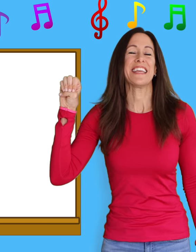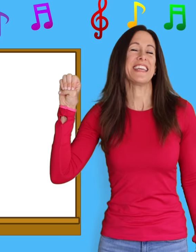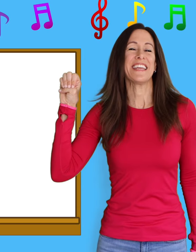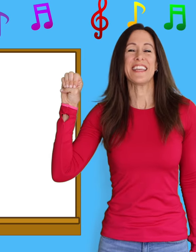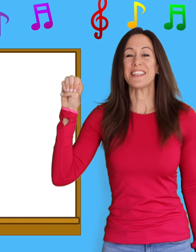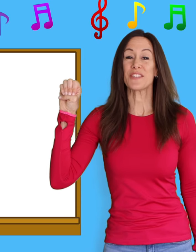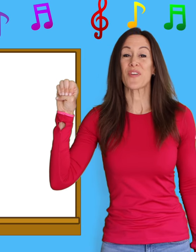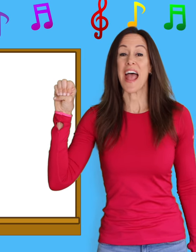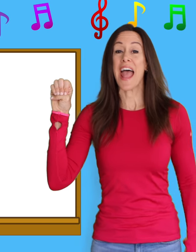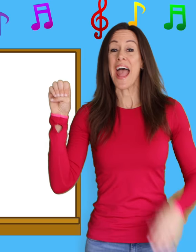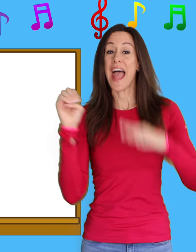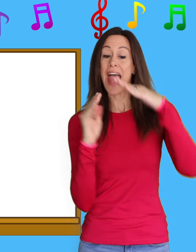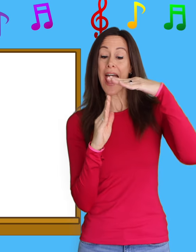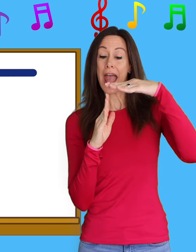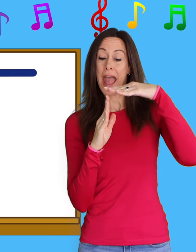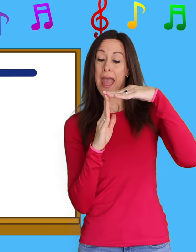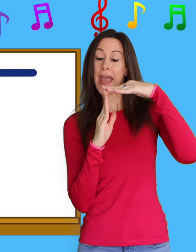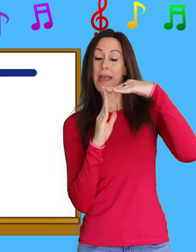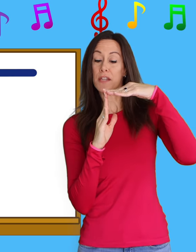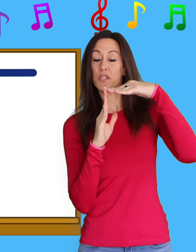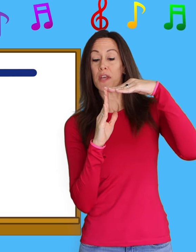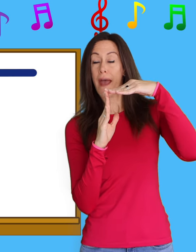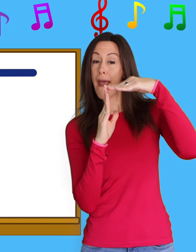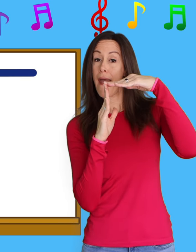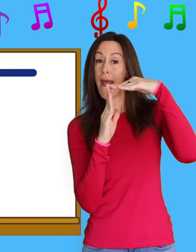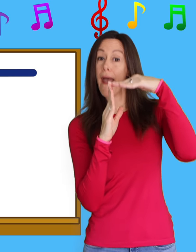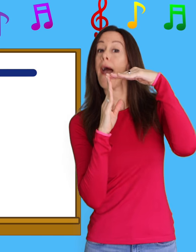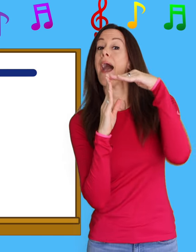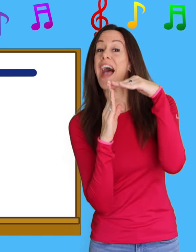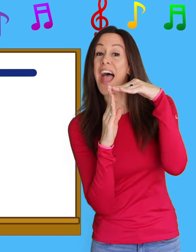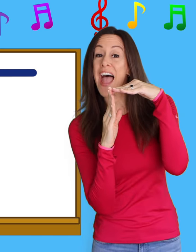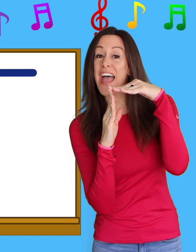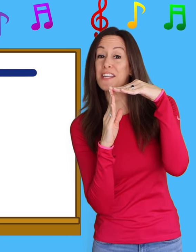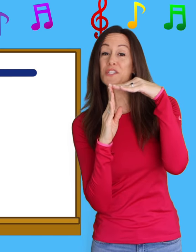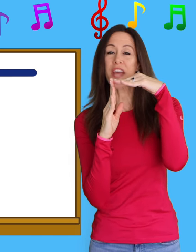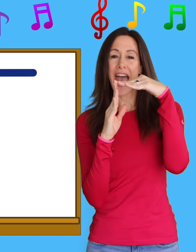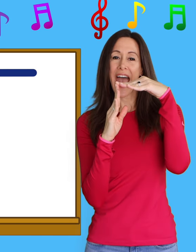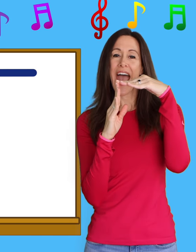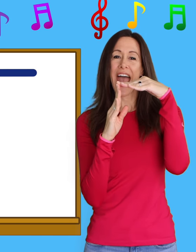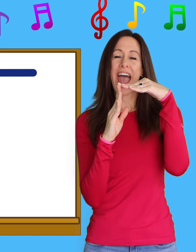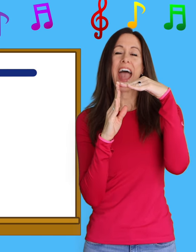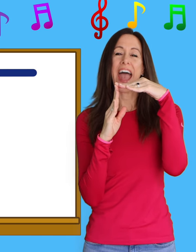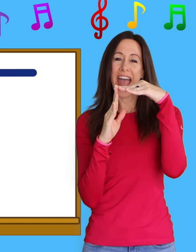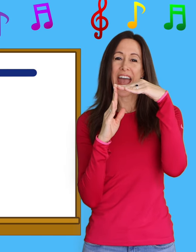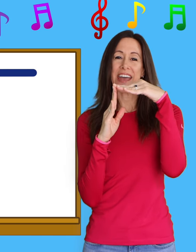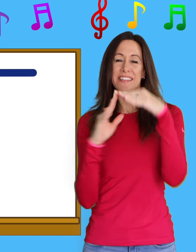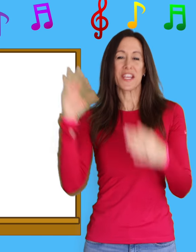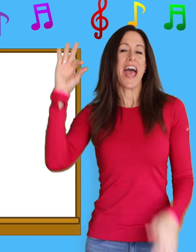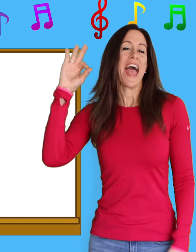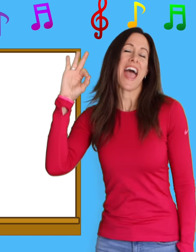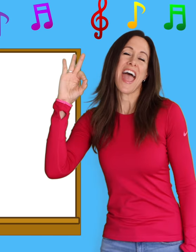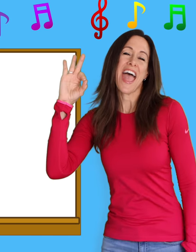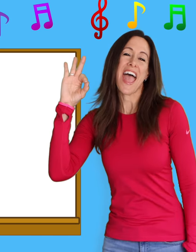is for E-E-edge, E-E-edge, E-E-edge F